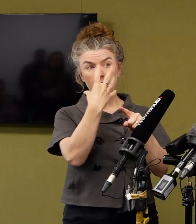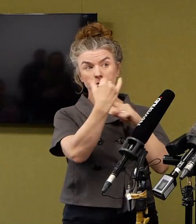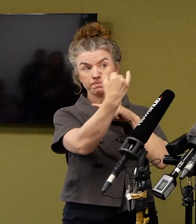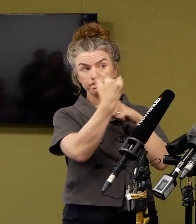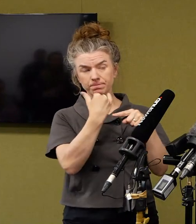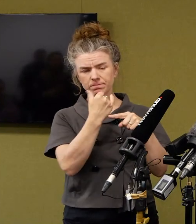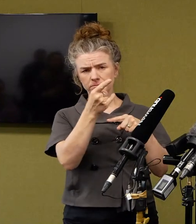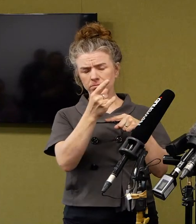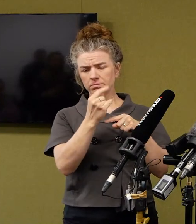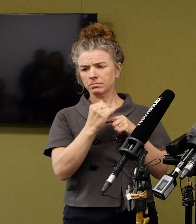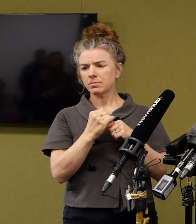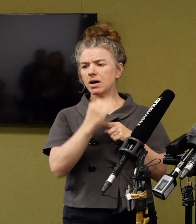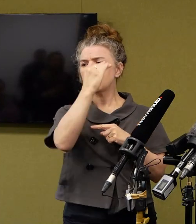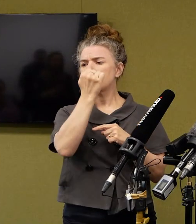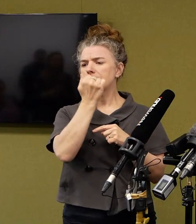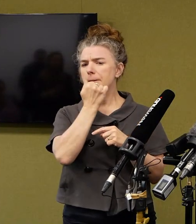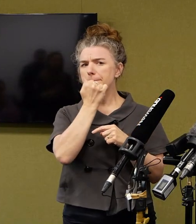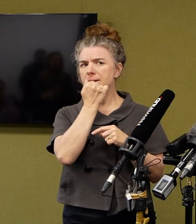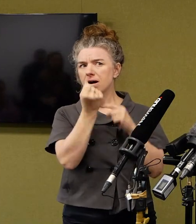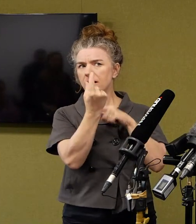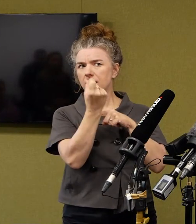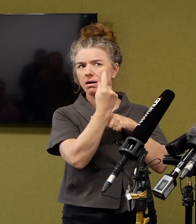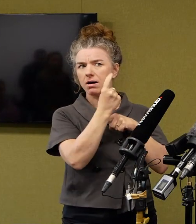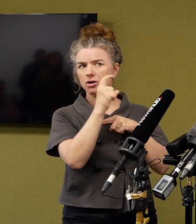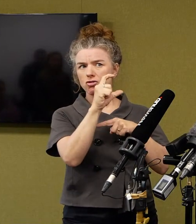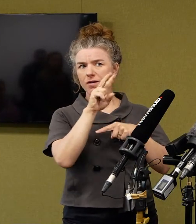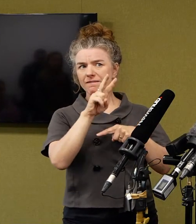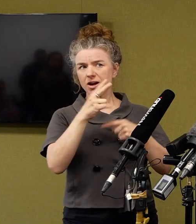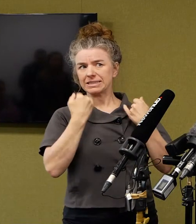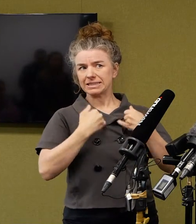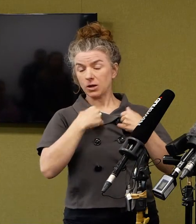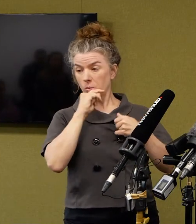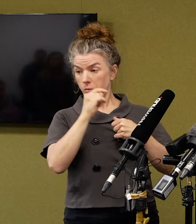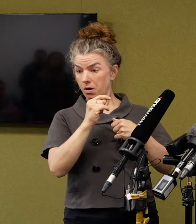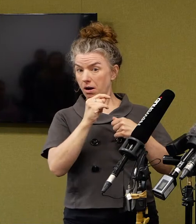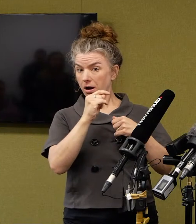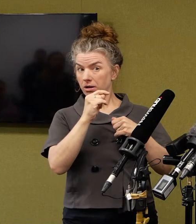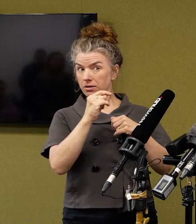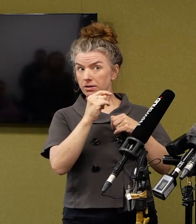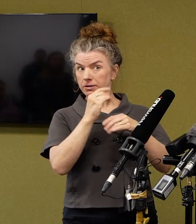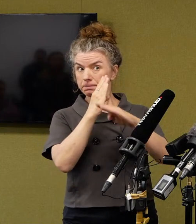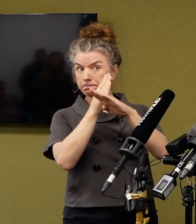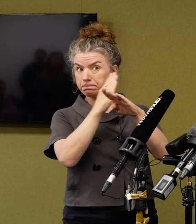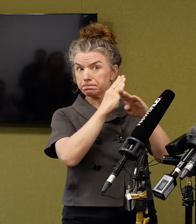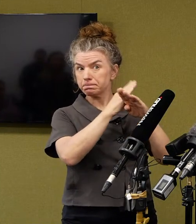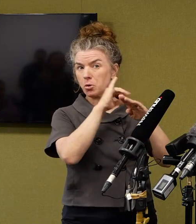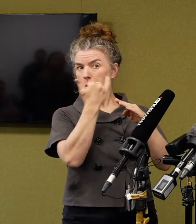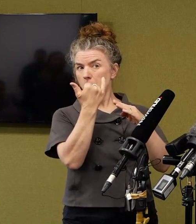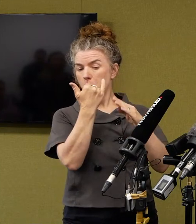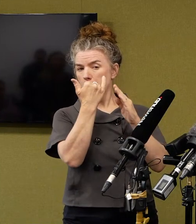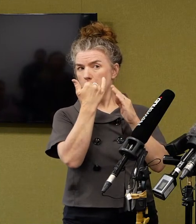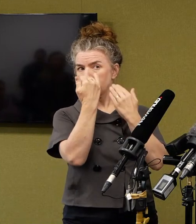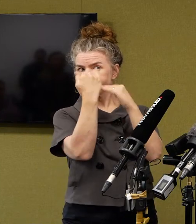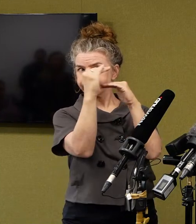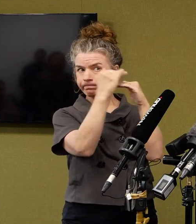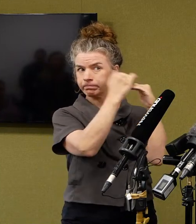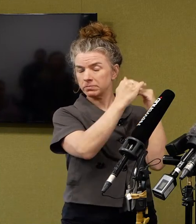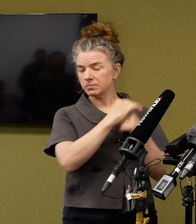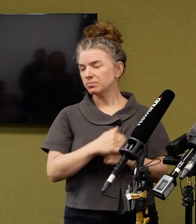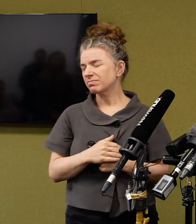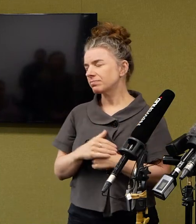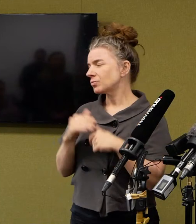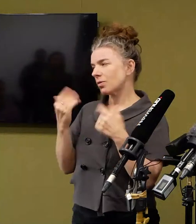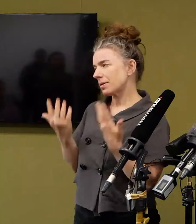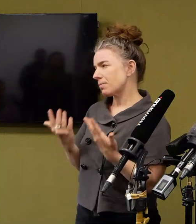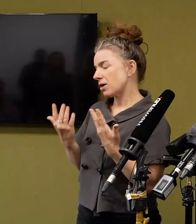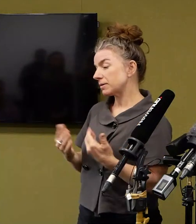high levels of cases now? Not at this stage. And in fact, the relative number of cases in countries outside